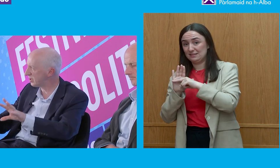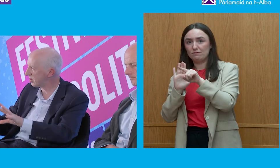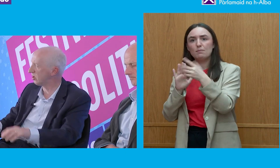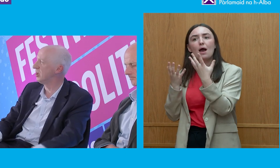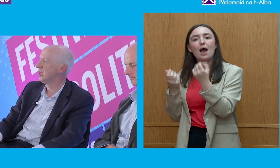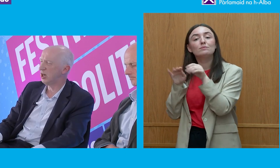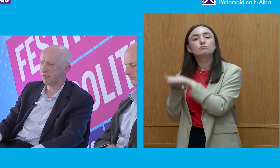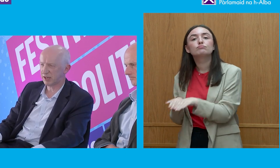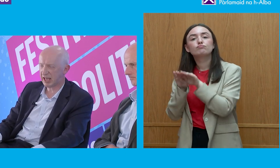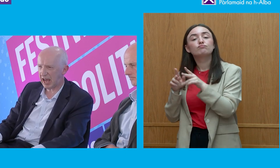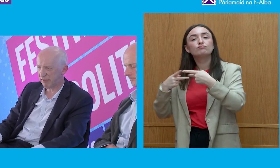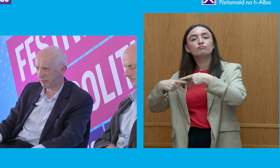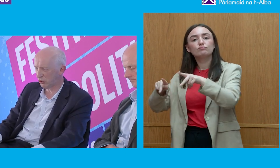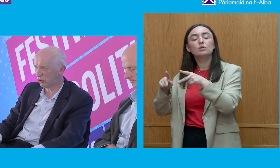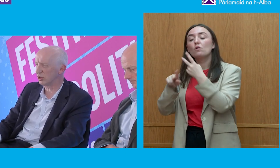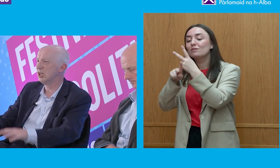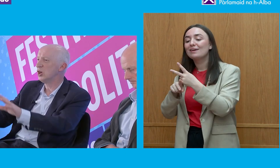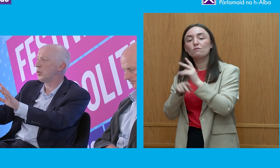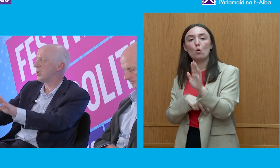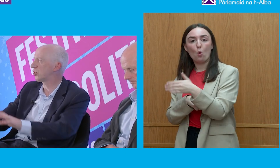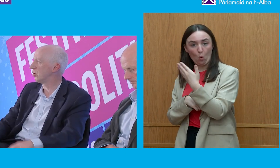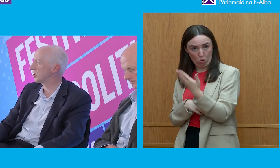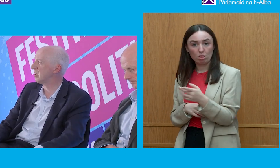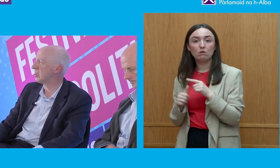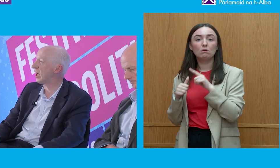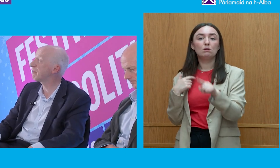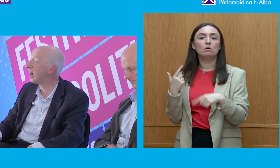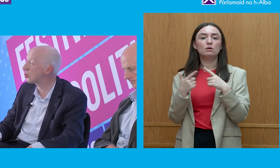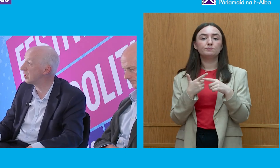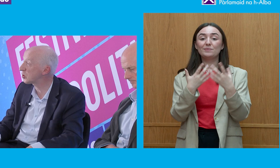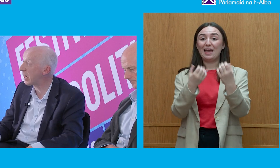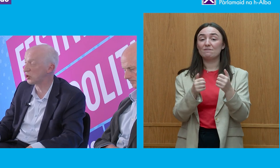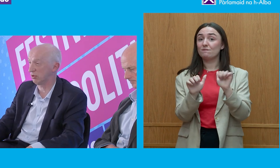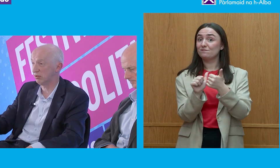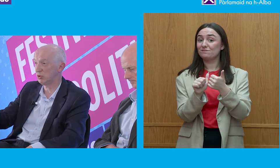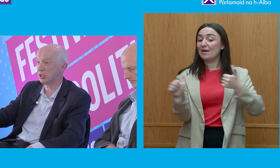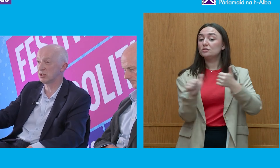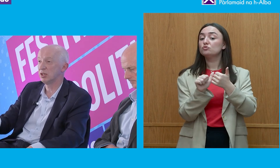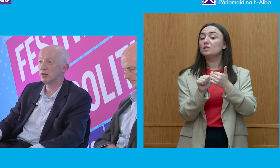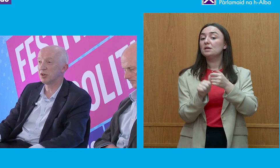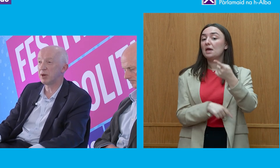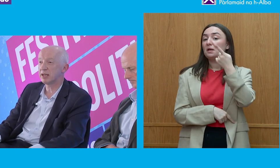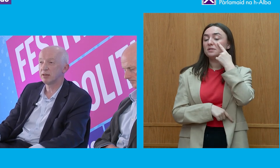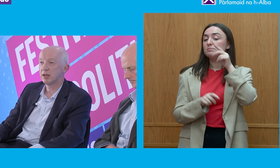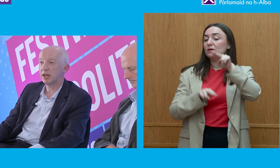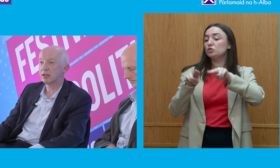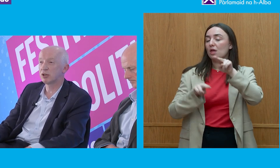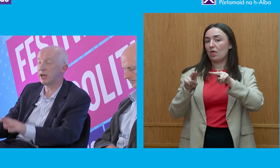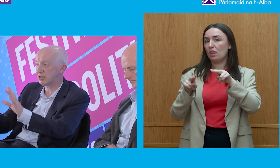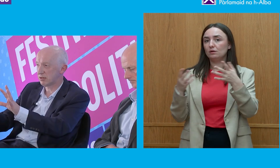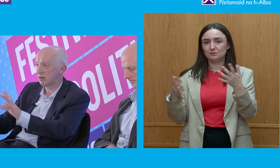standardised system of care for all. We, of course, see things like factory inspection, which is one of my